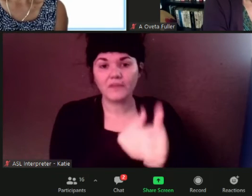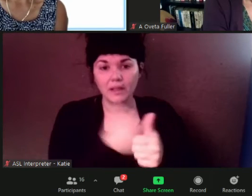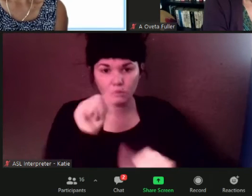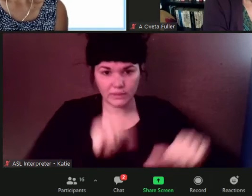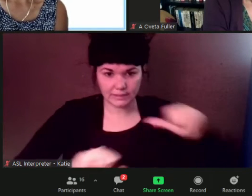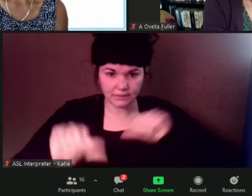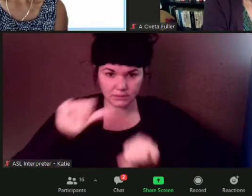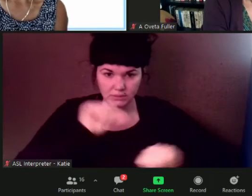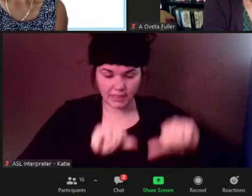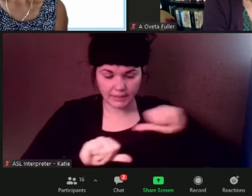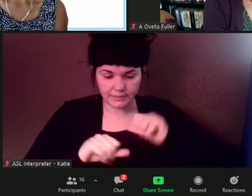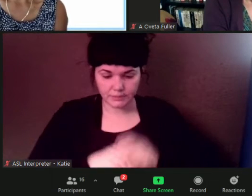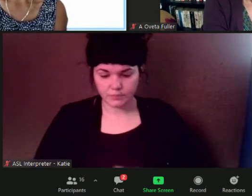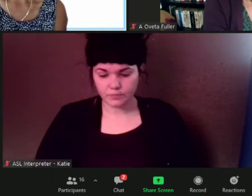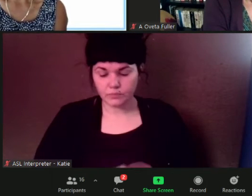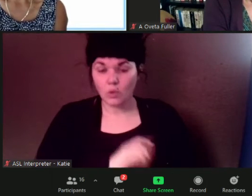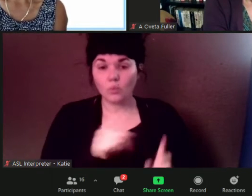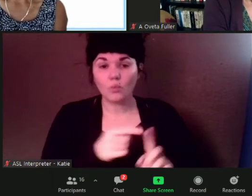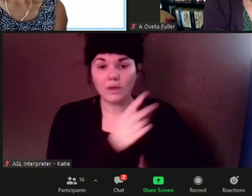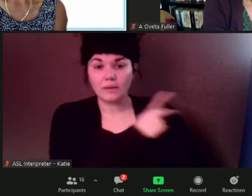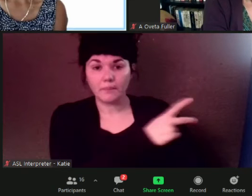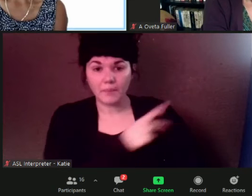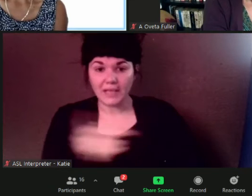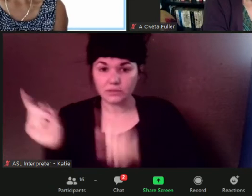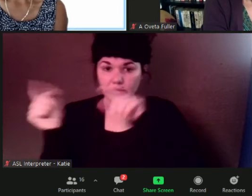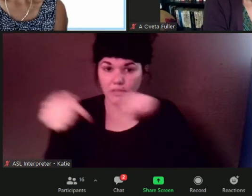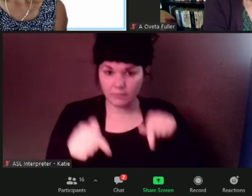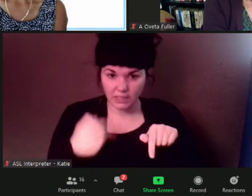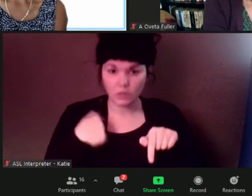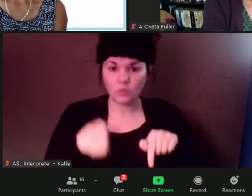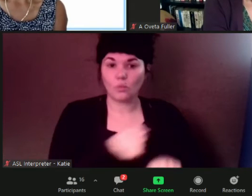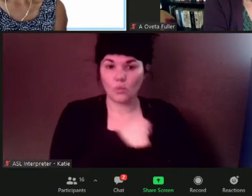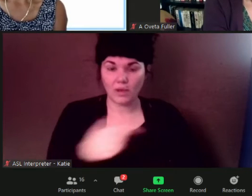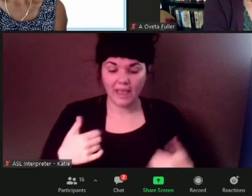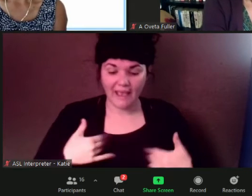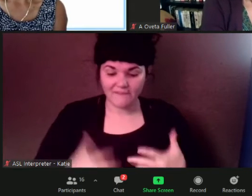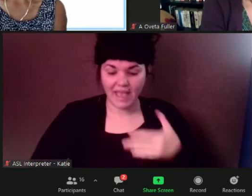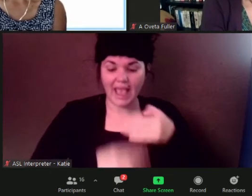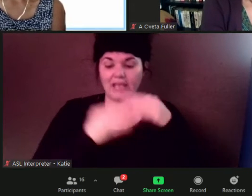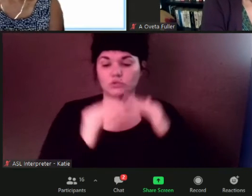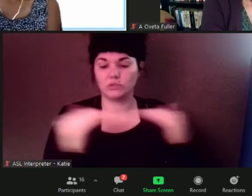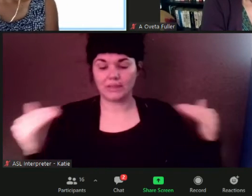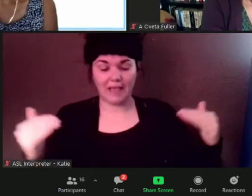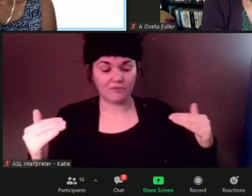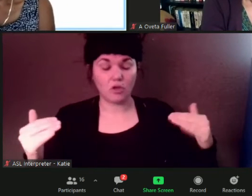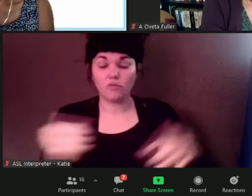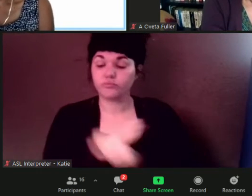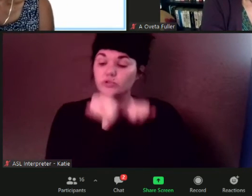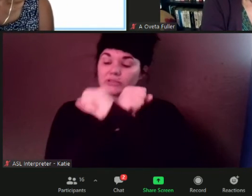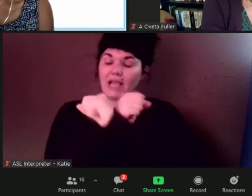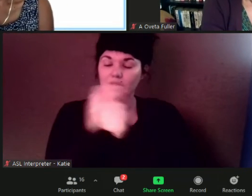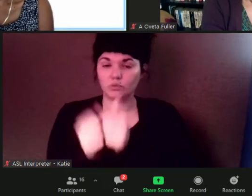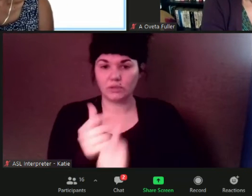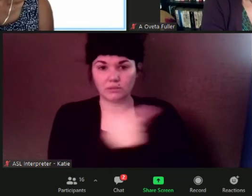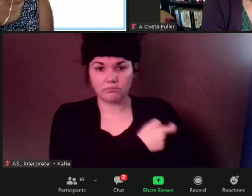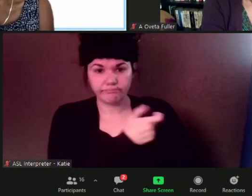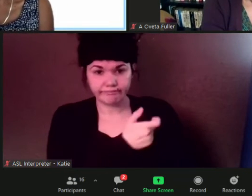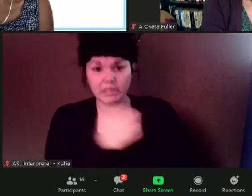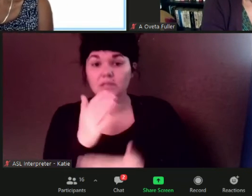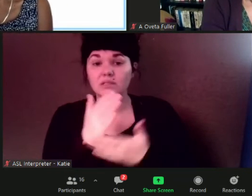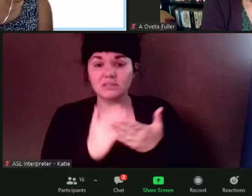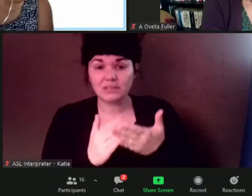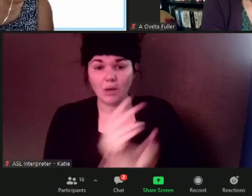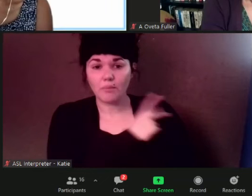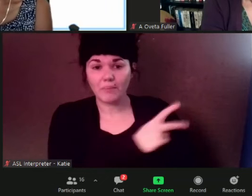when we have patients come in we do have patients who may not respond well to the vaccine perhaps they have cancer or their